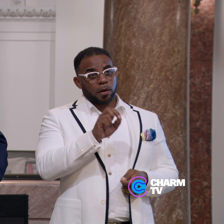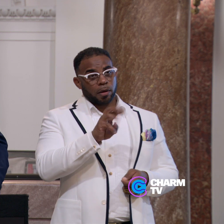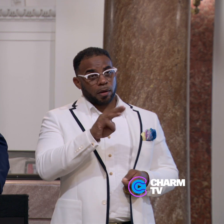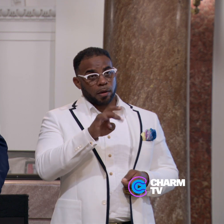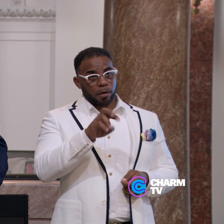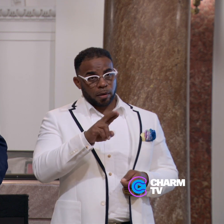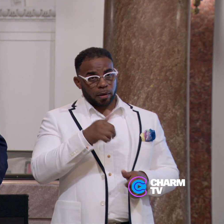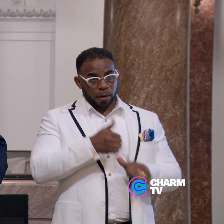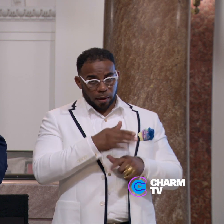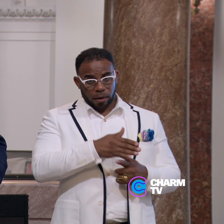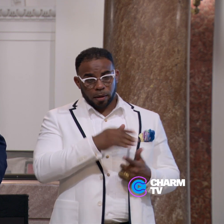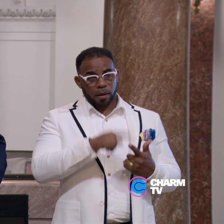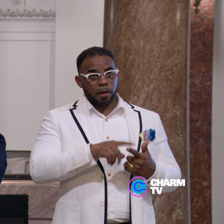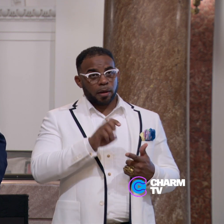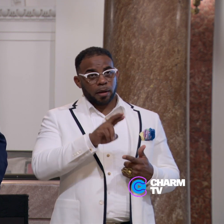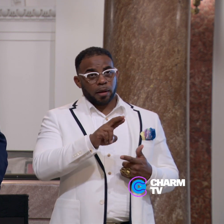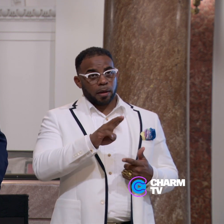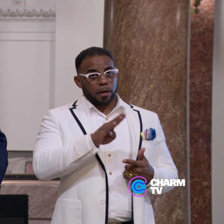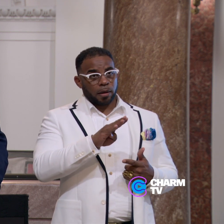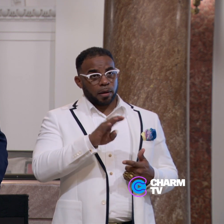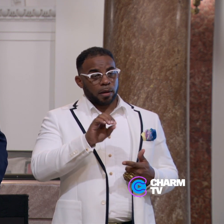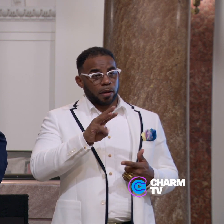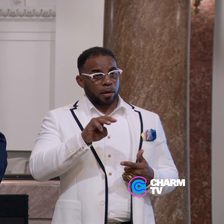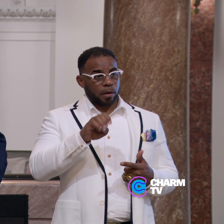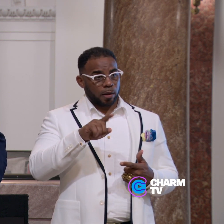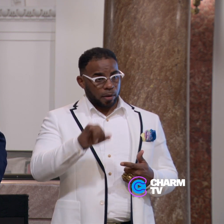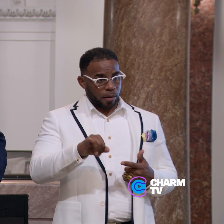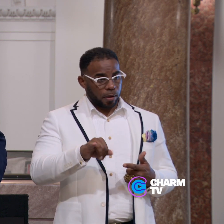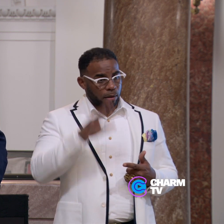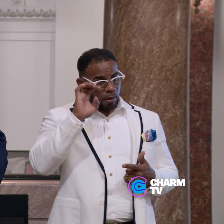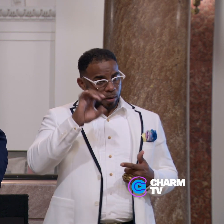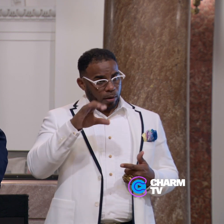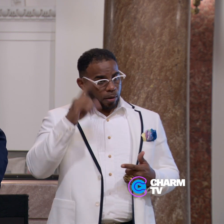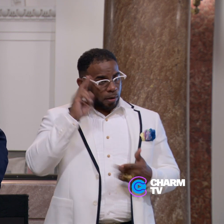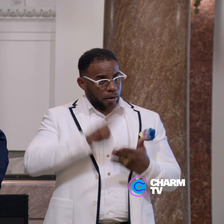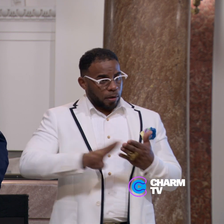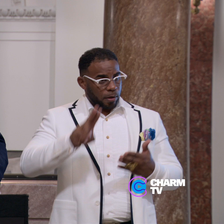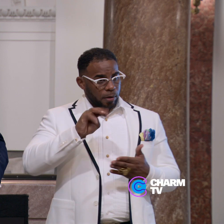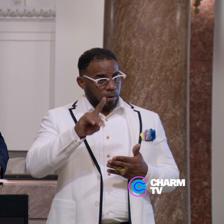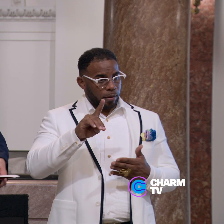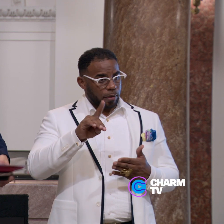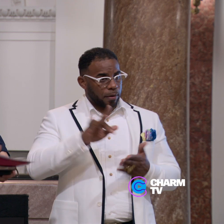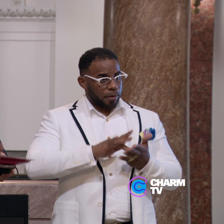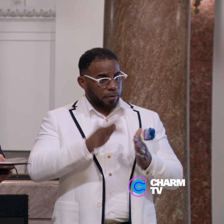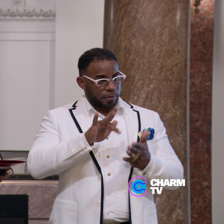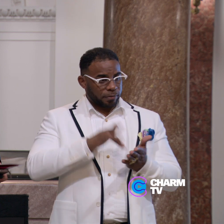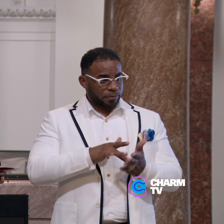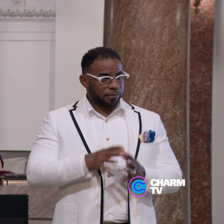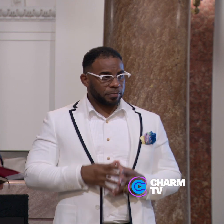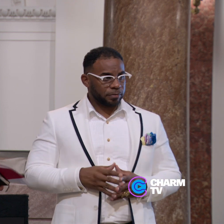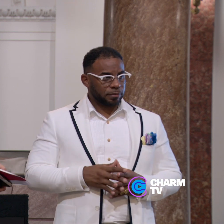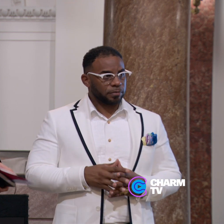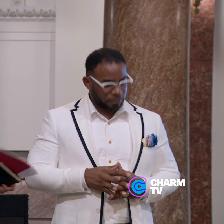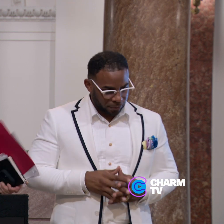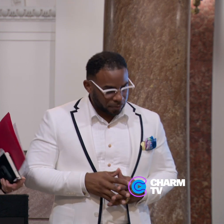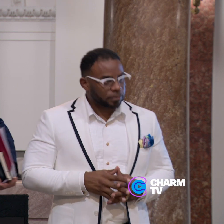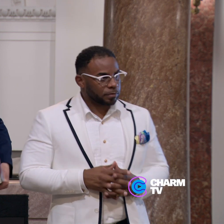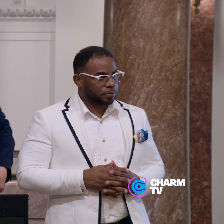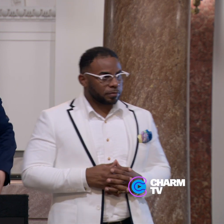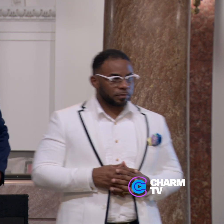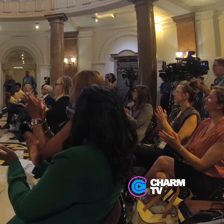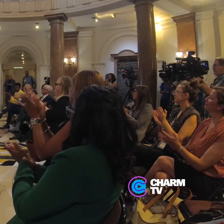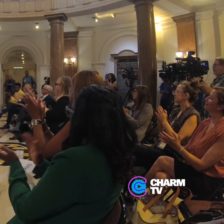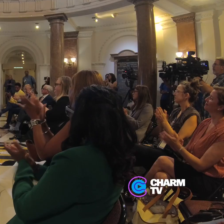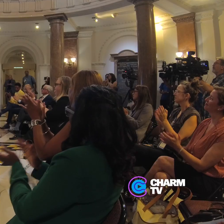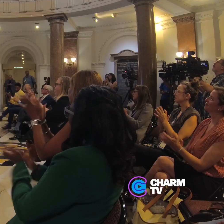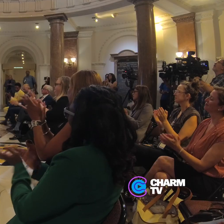followed immediately by Dr. Berto Malley, President and CEO of the University of Maryland Medical Center. Redonda Miller from Johns Hopkins.